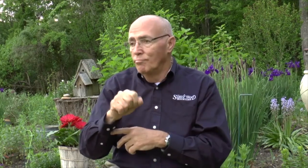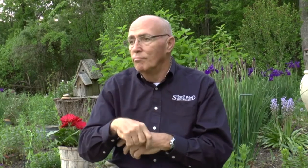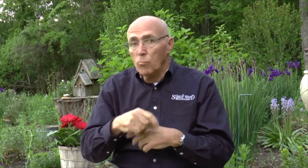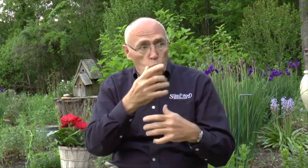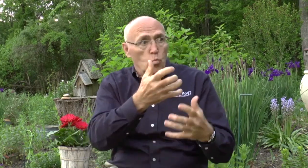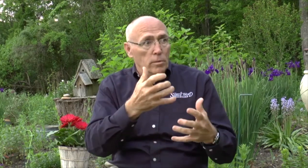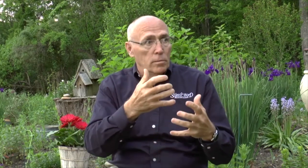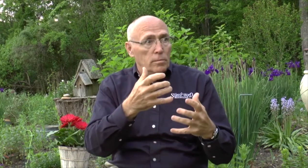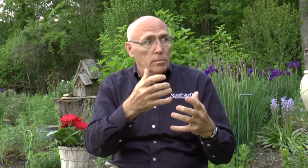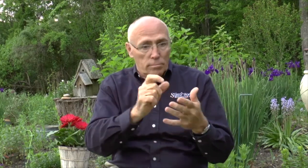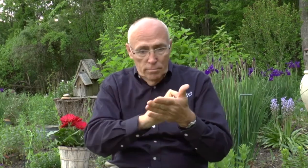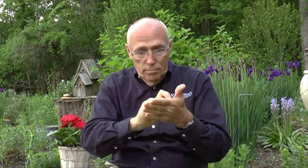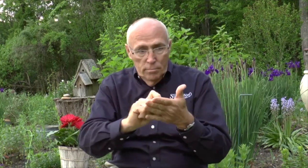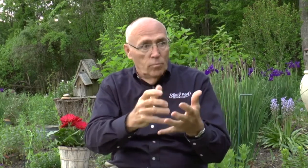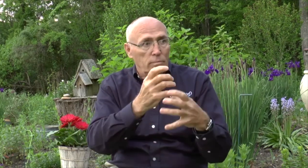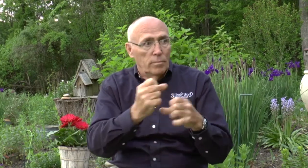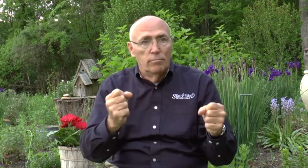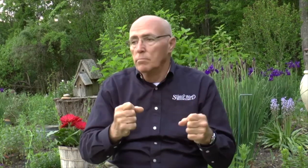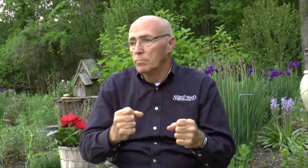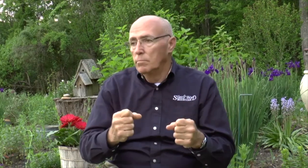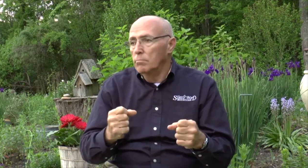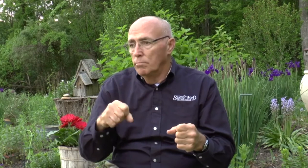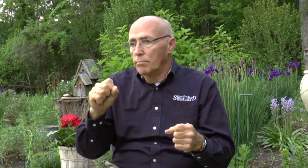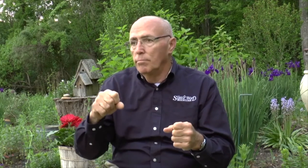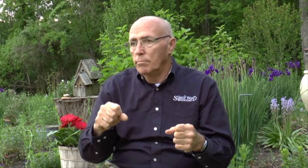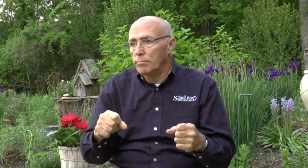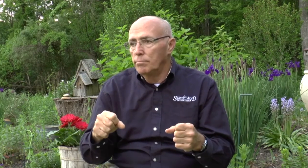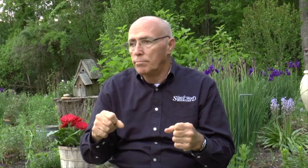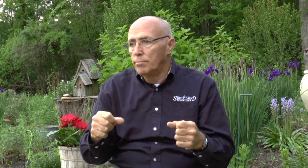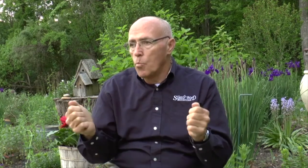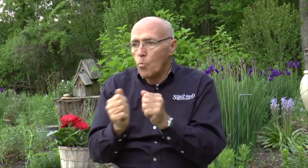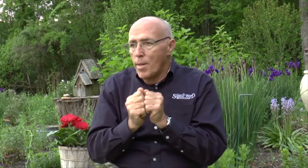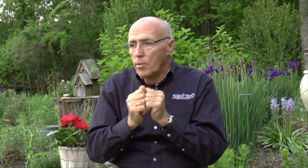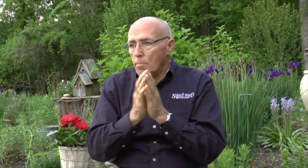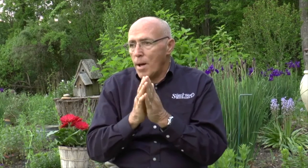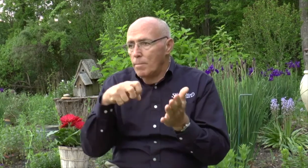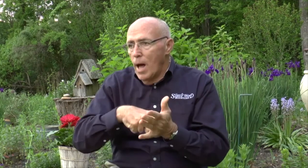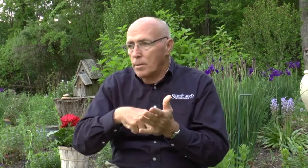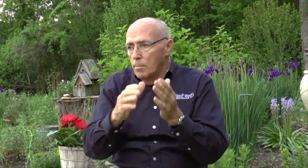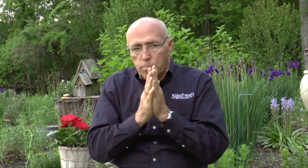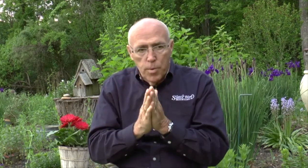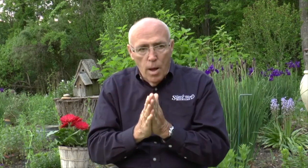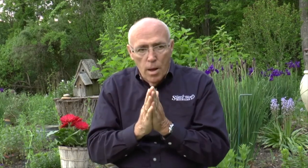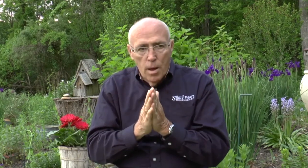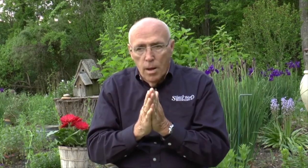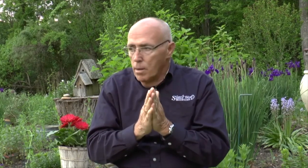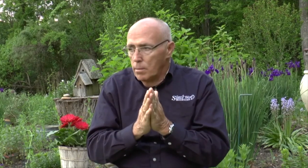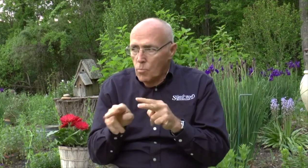understand? I just nodded. She said, do you want? And she wrote, do you want to be saved? And I said, I just nodded again. And so we bowed on our